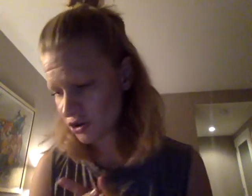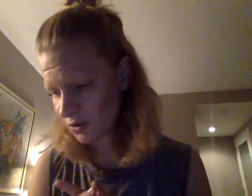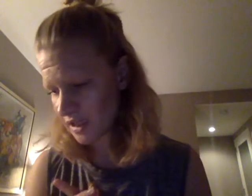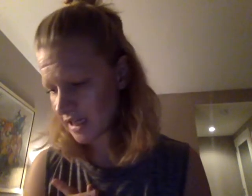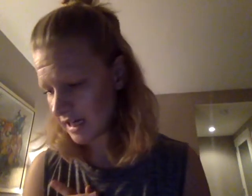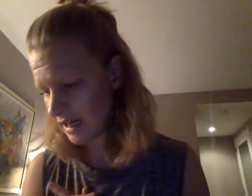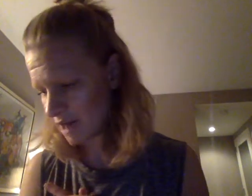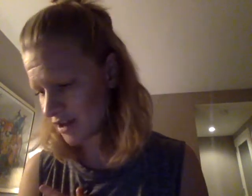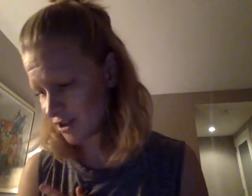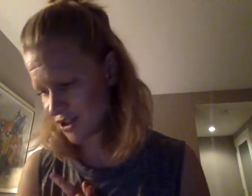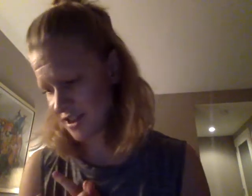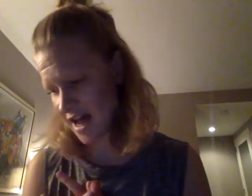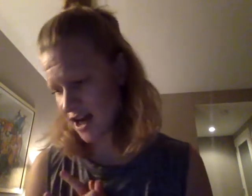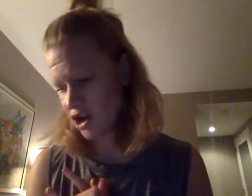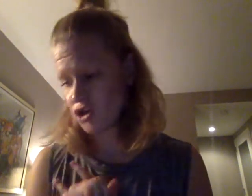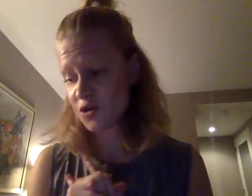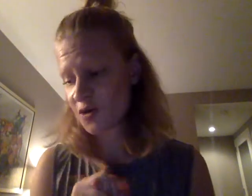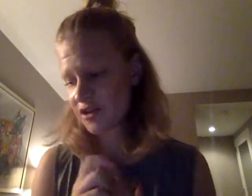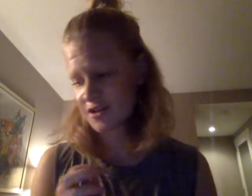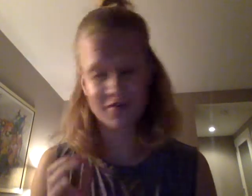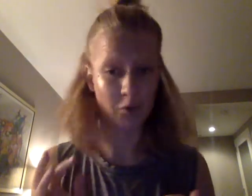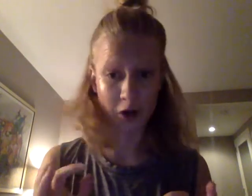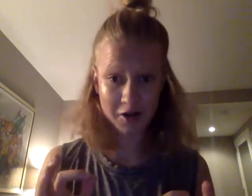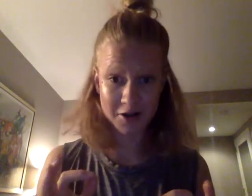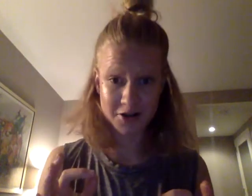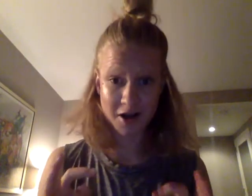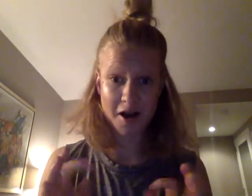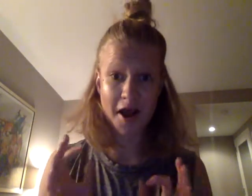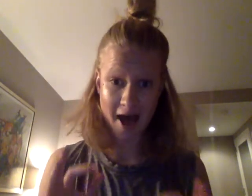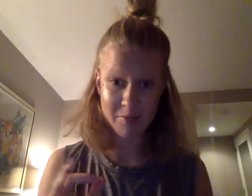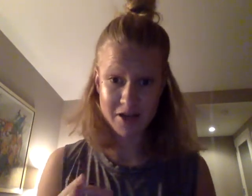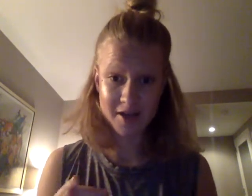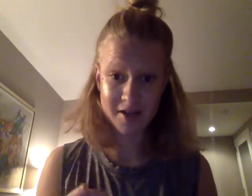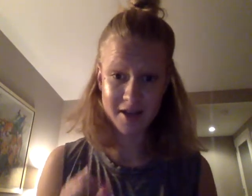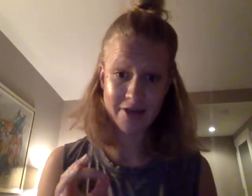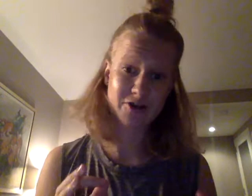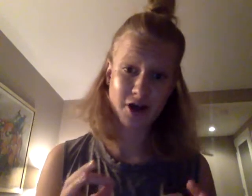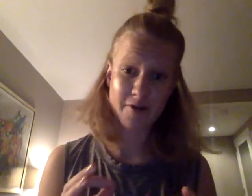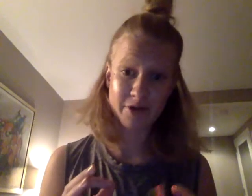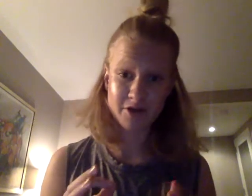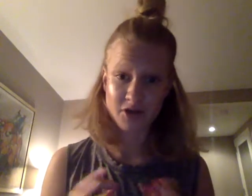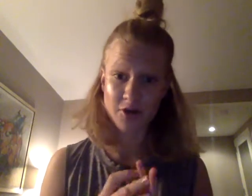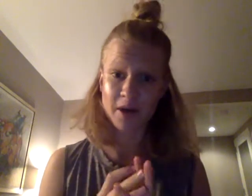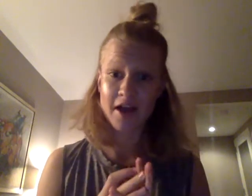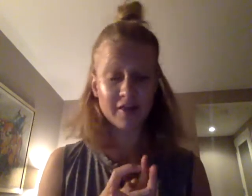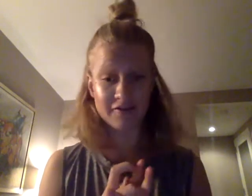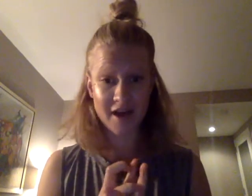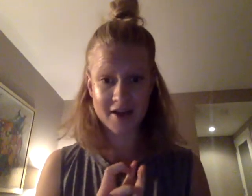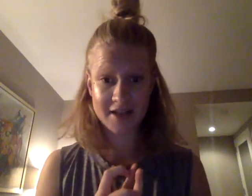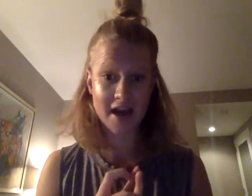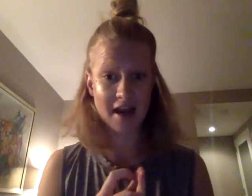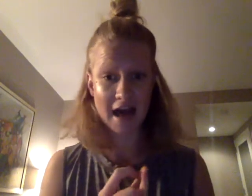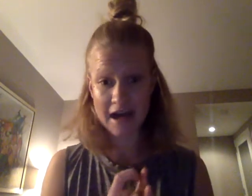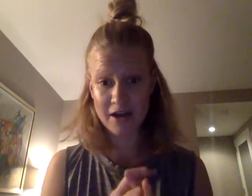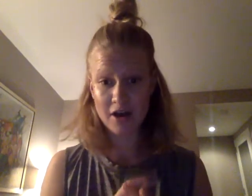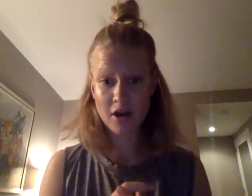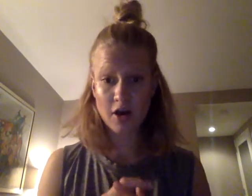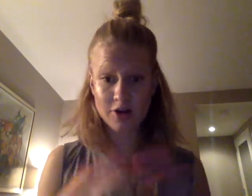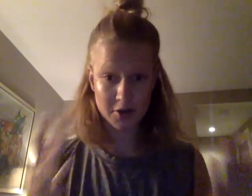Two, I learned that two thirds of workers are unhappy in their job. So the fact that I also